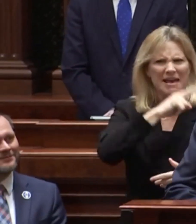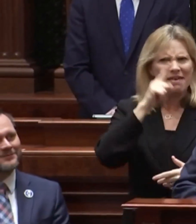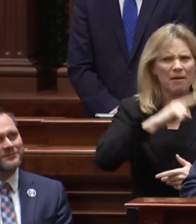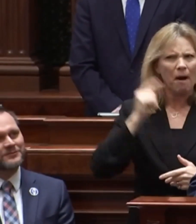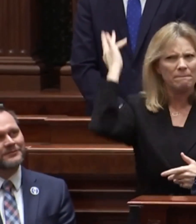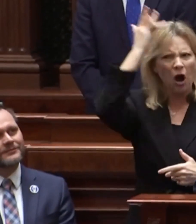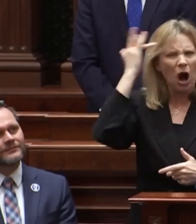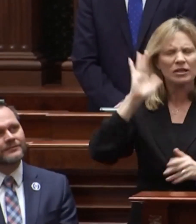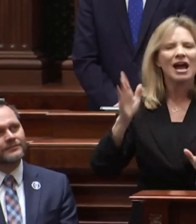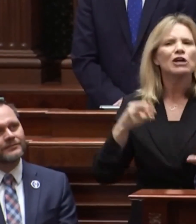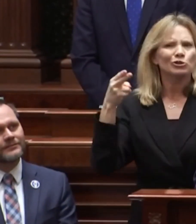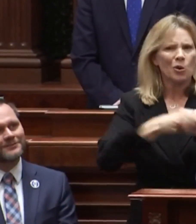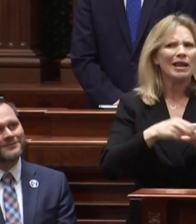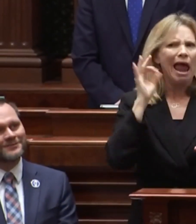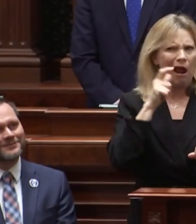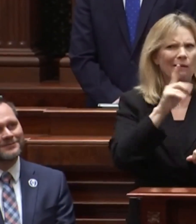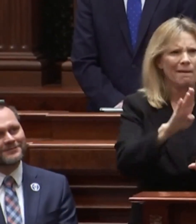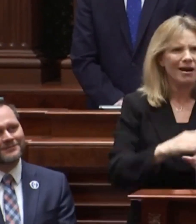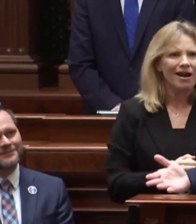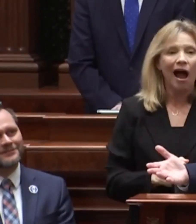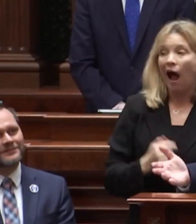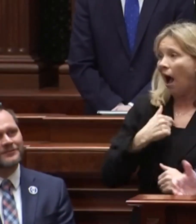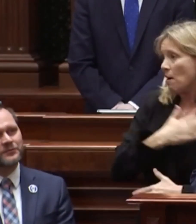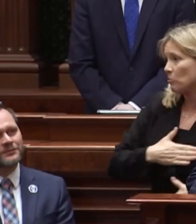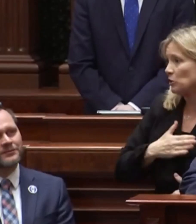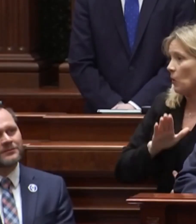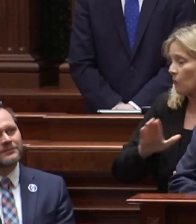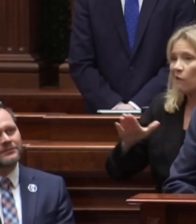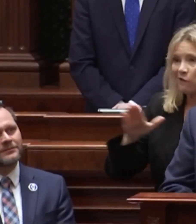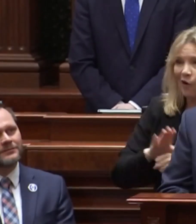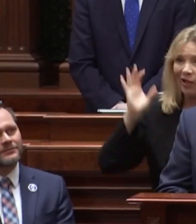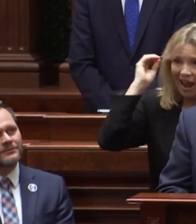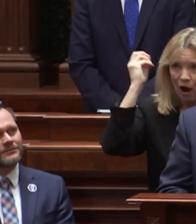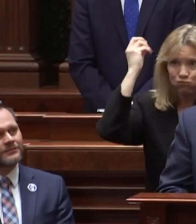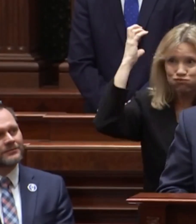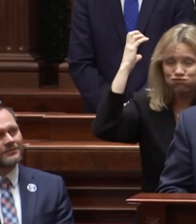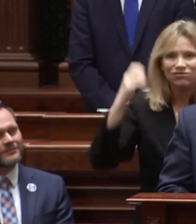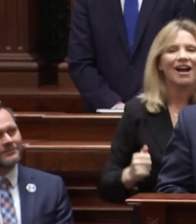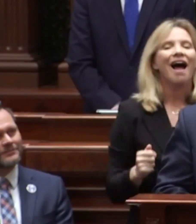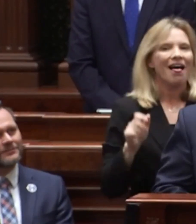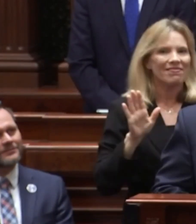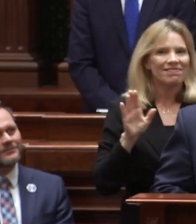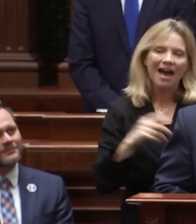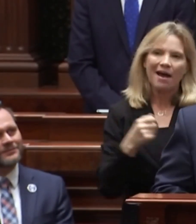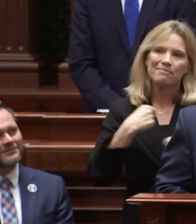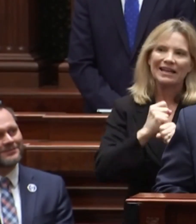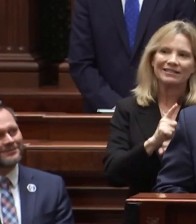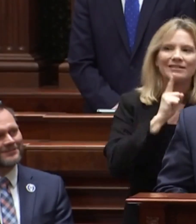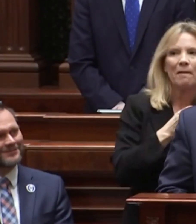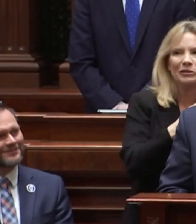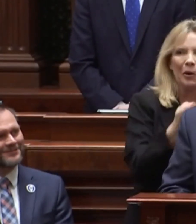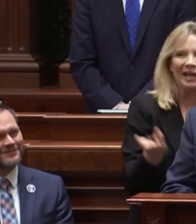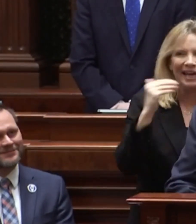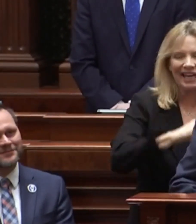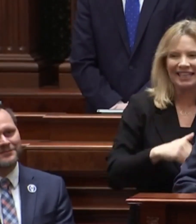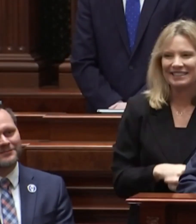myth and joining the hair club. I appreciate your full heads of hair vaulting us back into the majority.